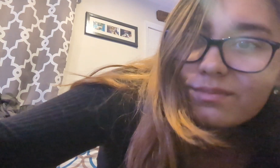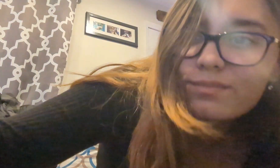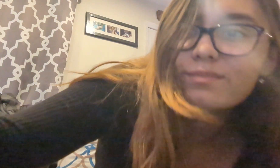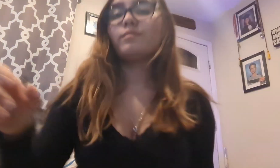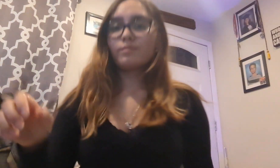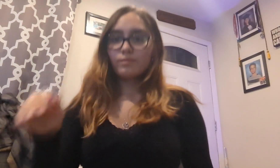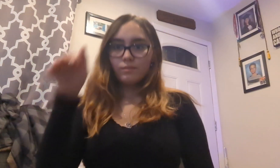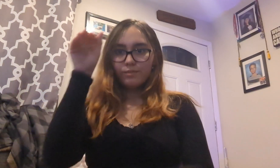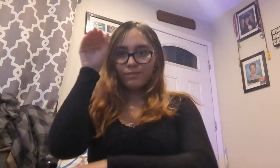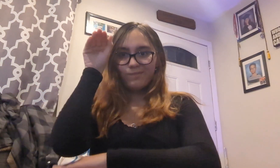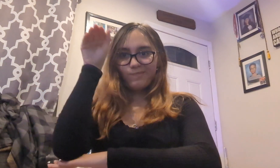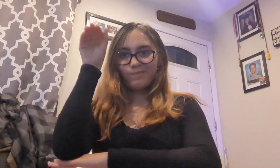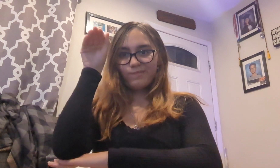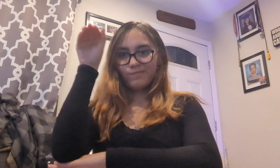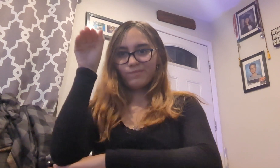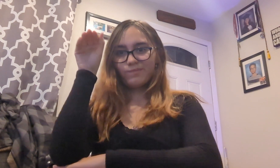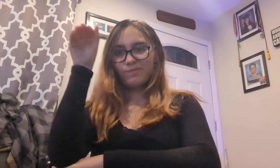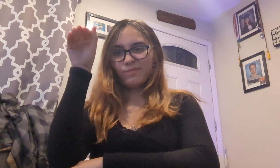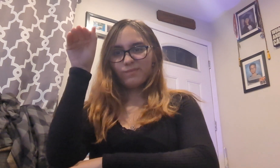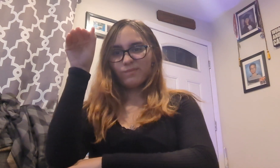You fart cow. I like it.